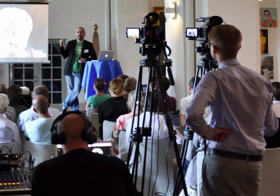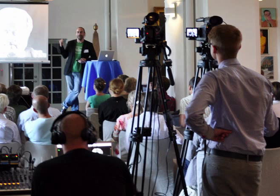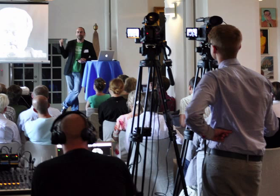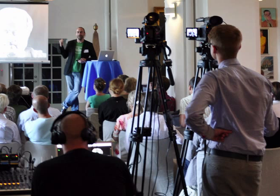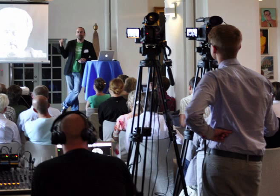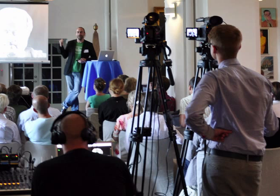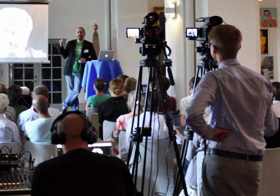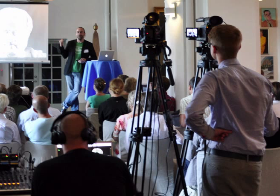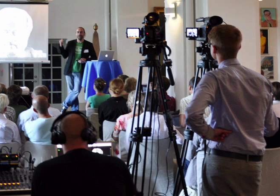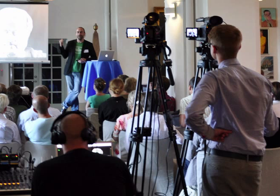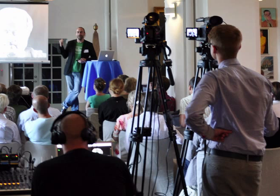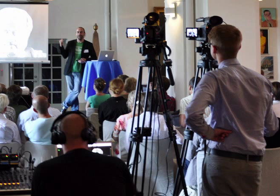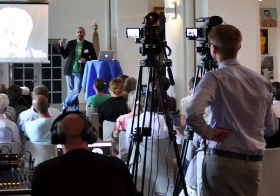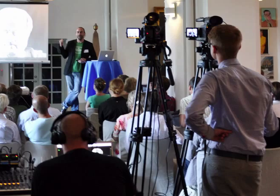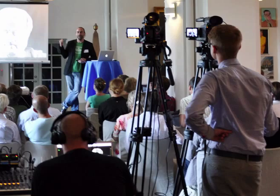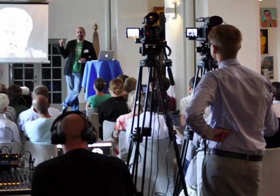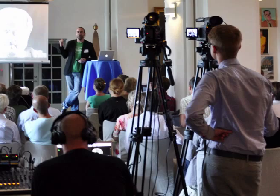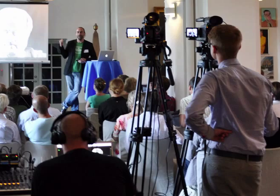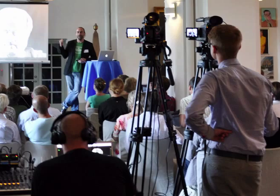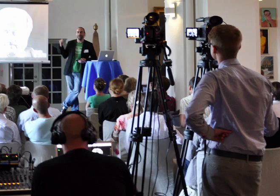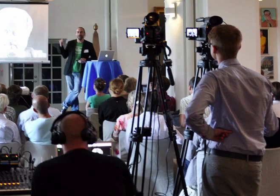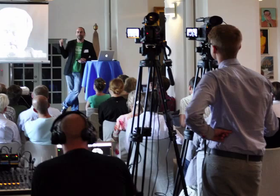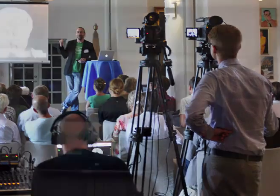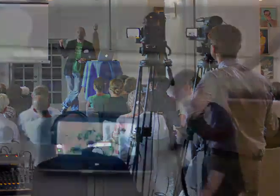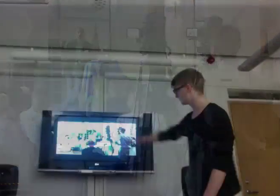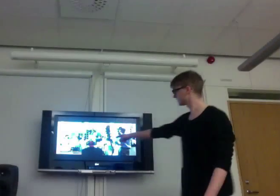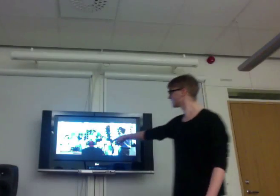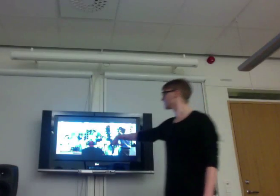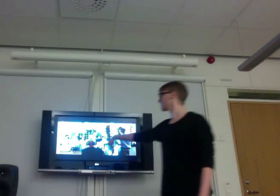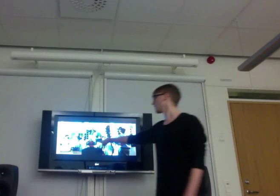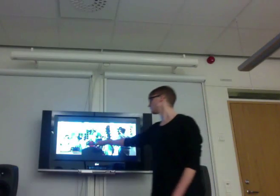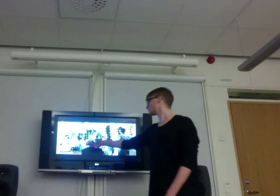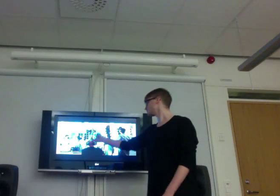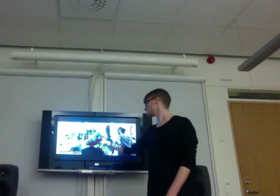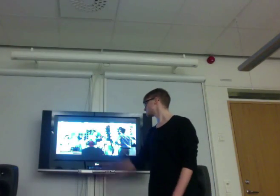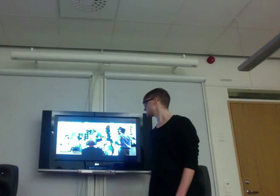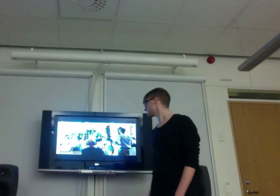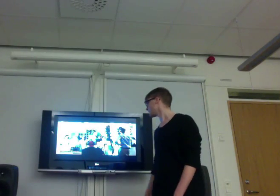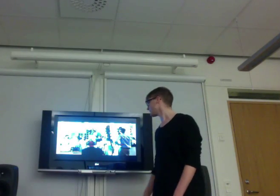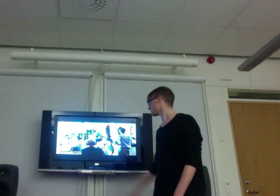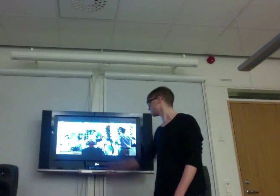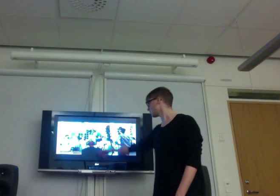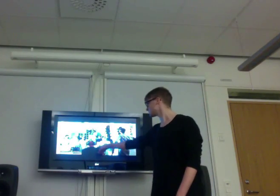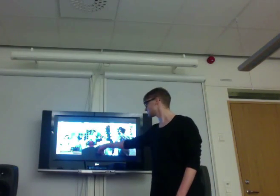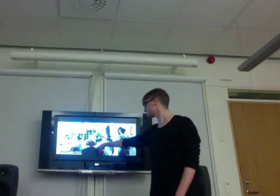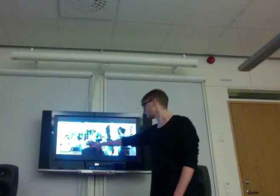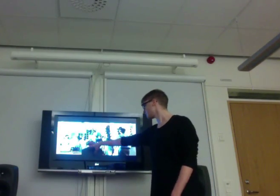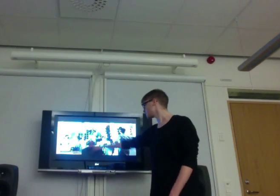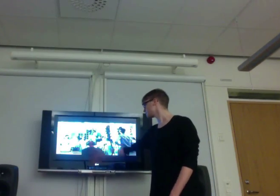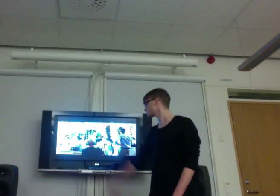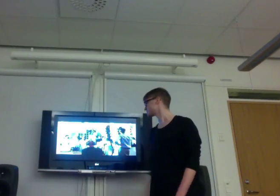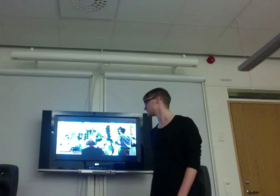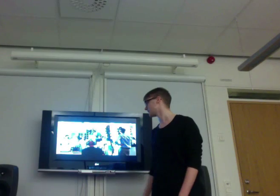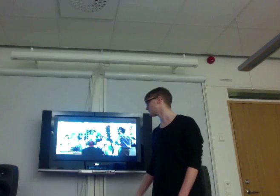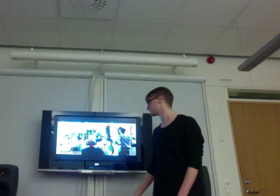my full-time job is I sort of sit here and produce, and where Björn is sitting now, produce live video.